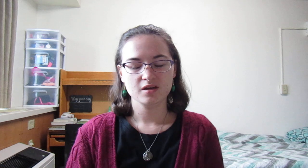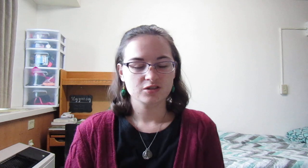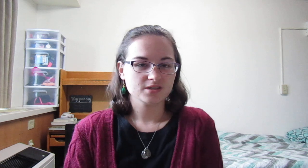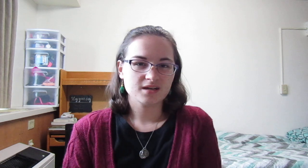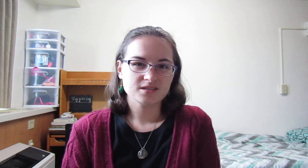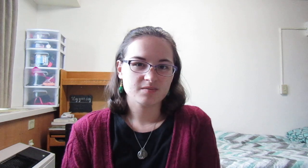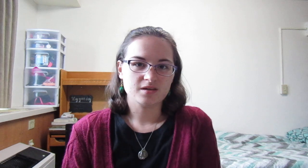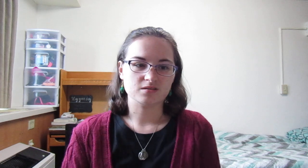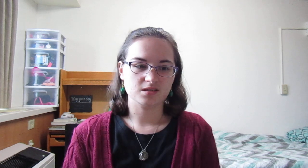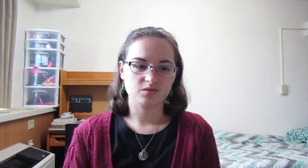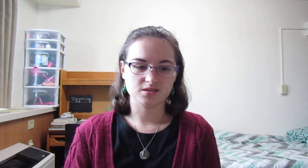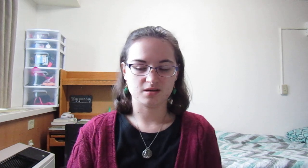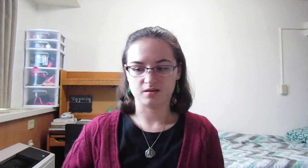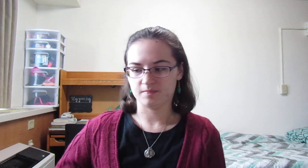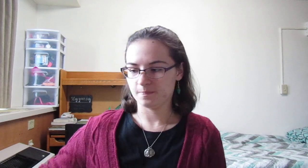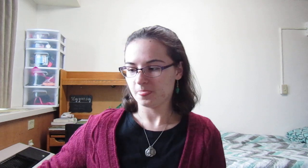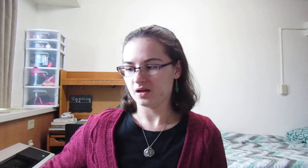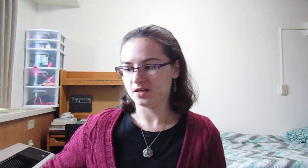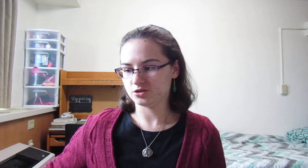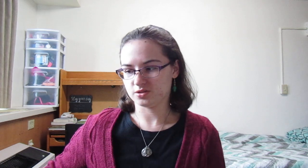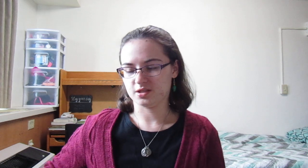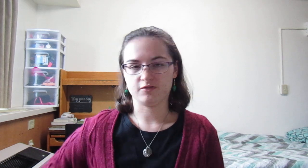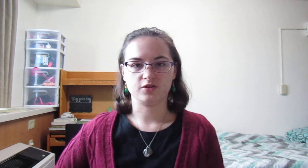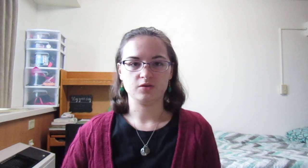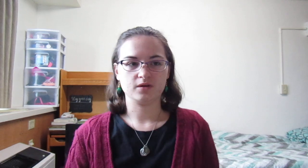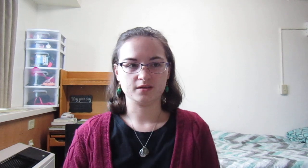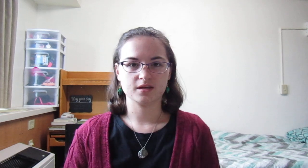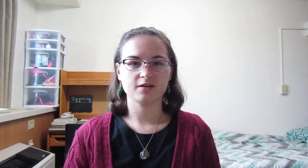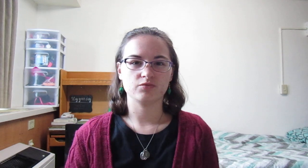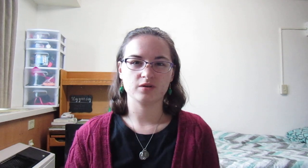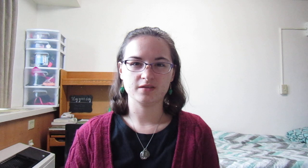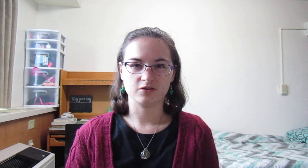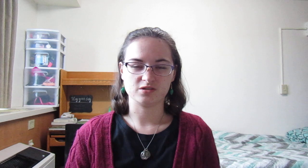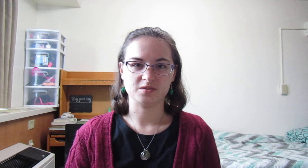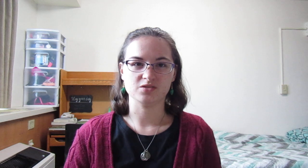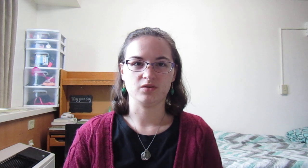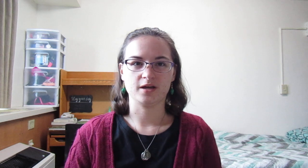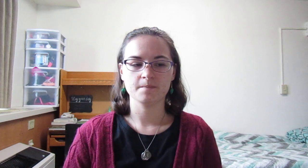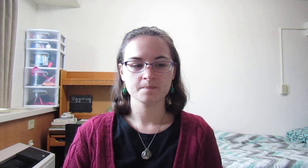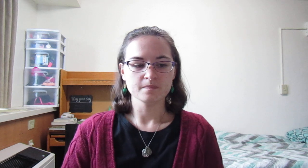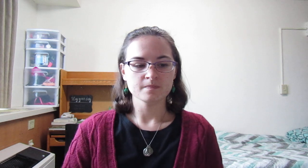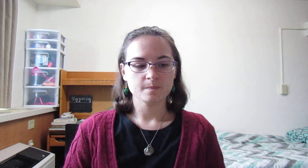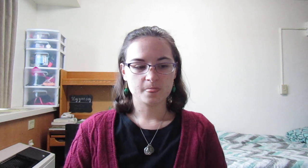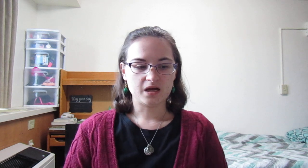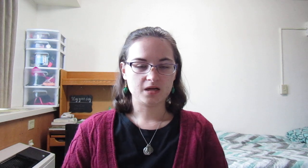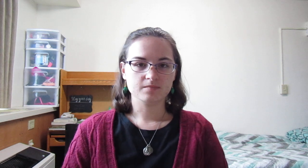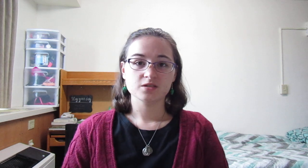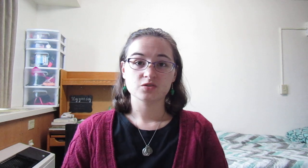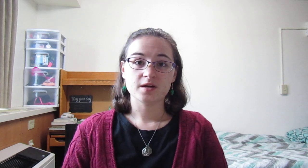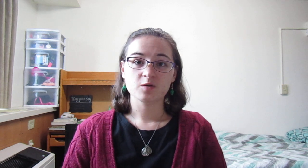Just kind of take a peek, see what's, um, interesting for you, and kind of read the Christmas story. Um, so I hope